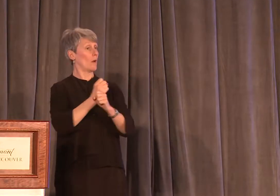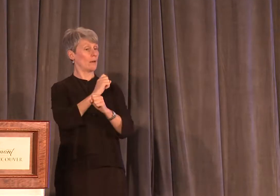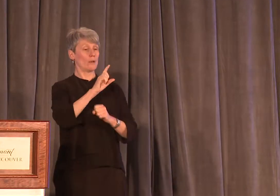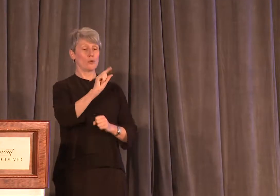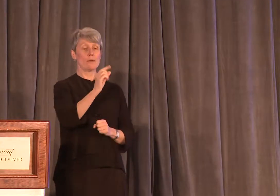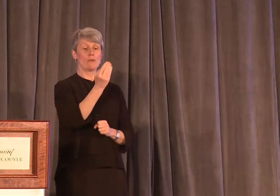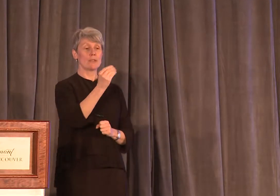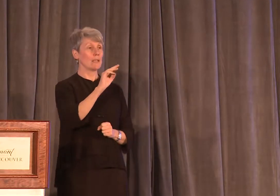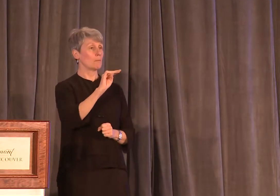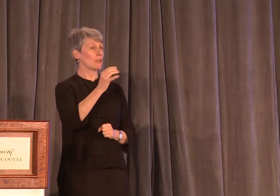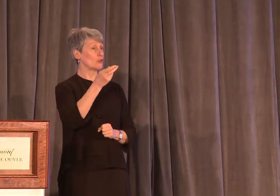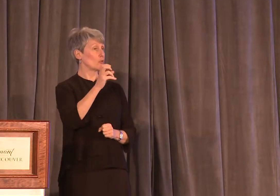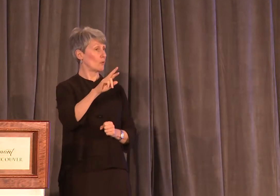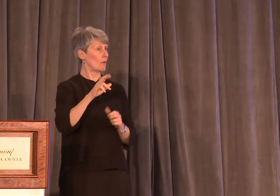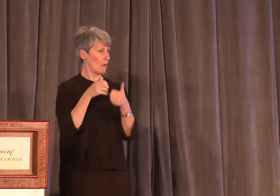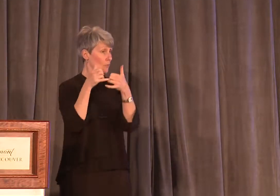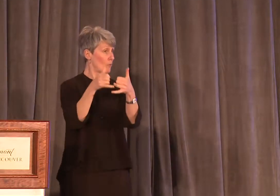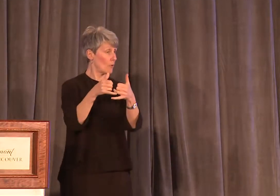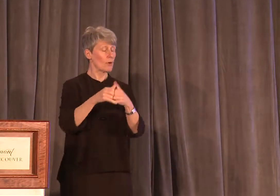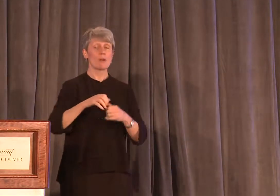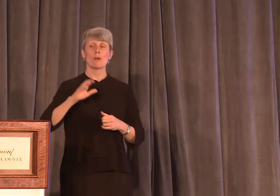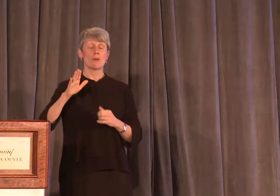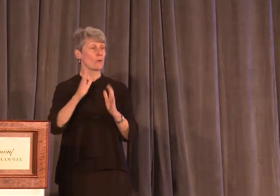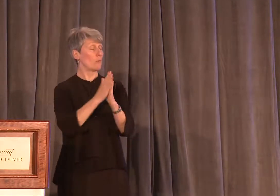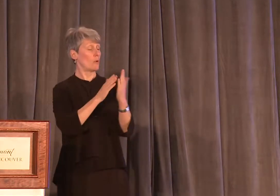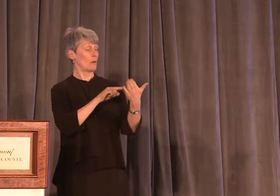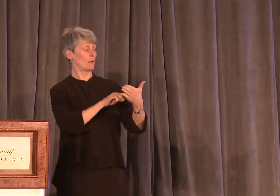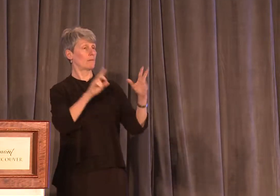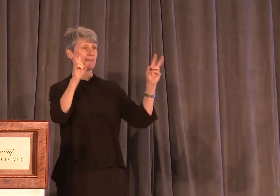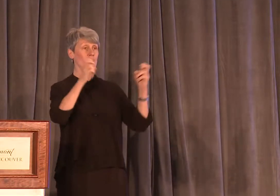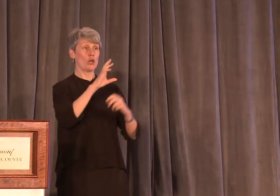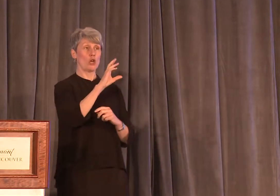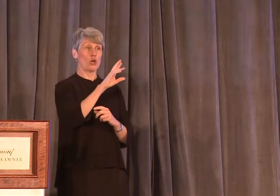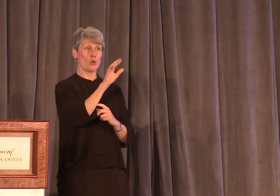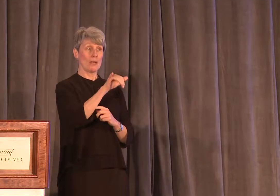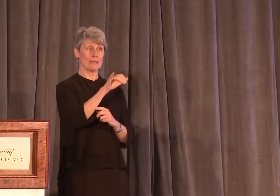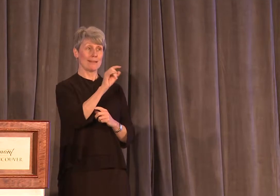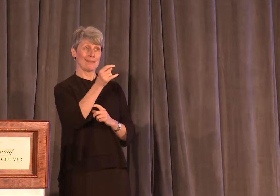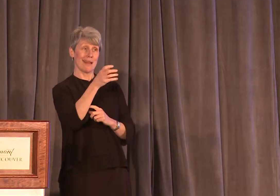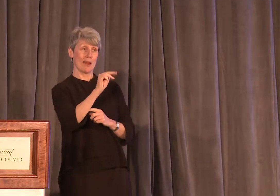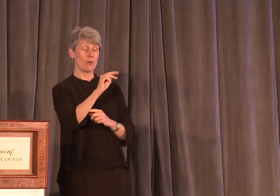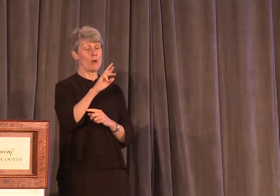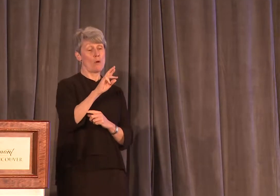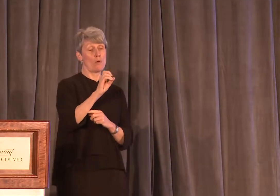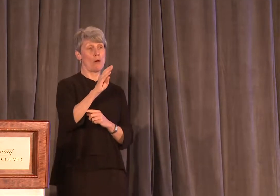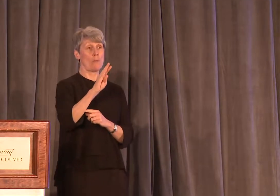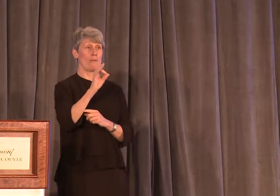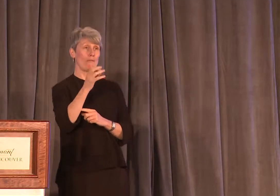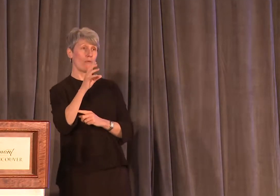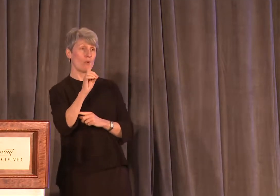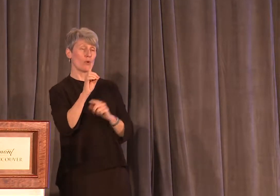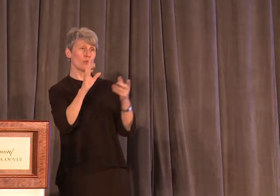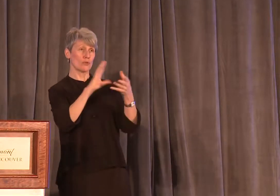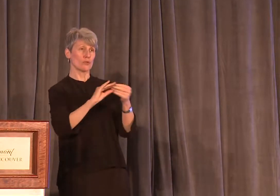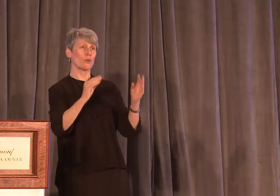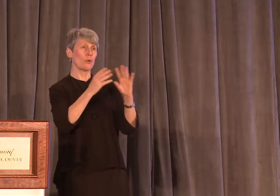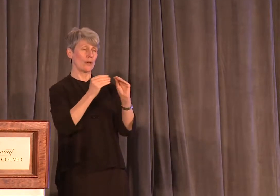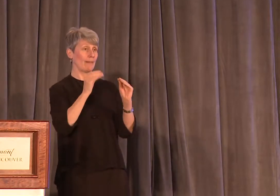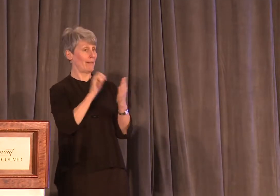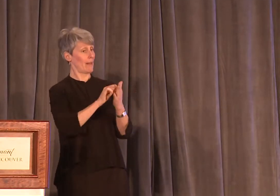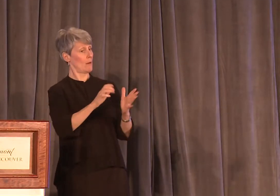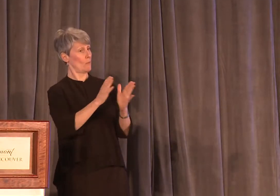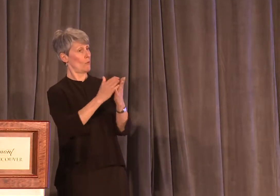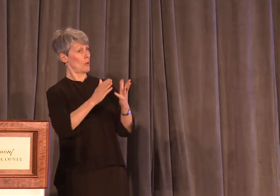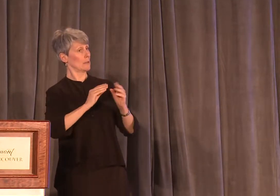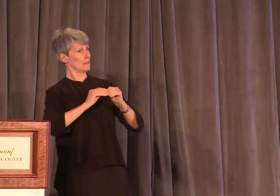Her book on the subject, Crazy Town, the Rob Ford Story, was a national bestseller.